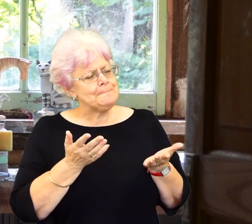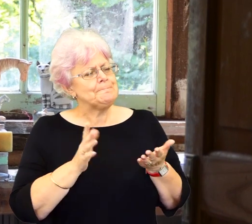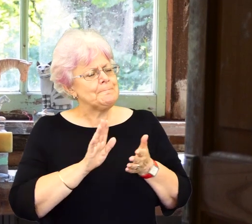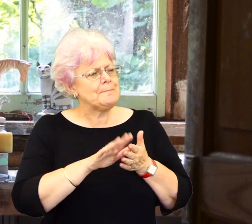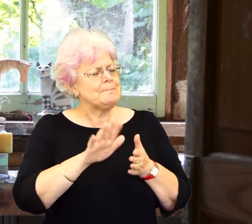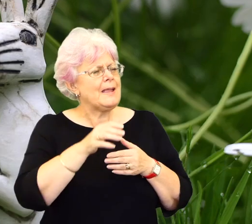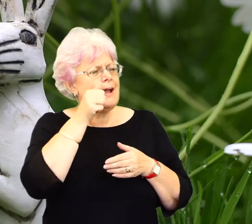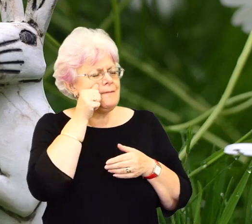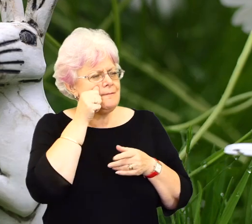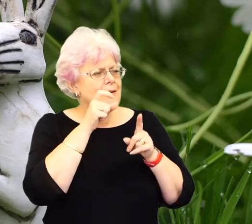have used, um,